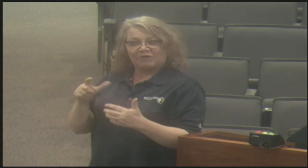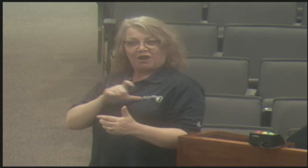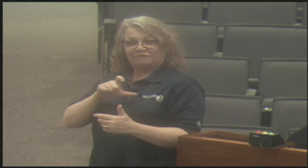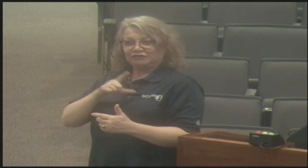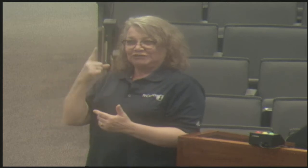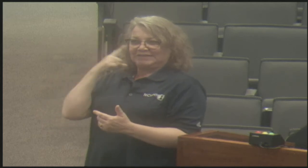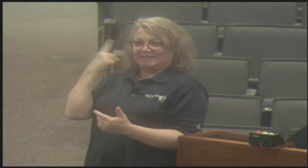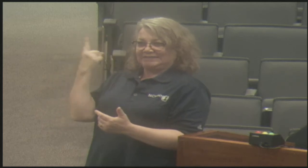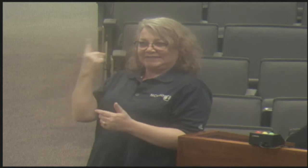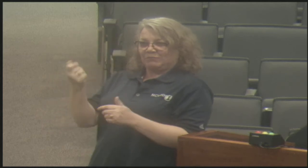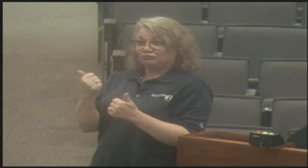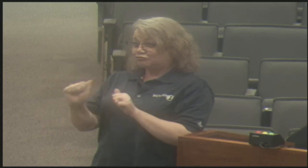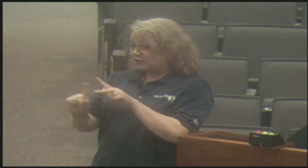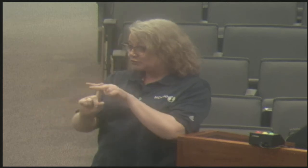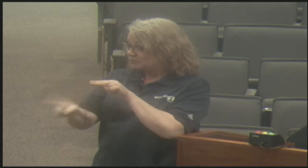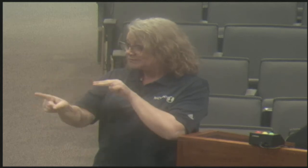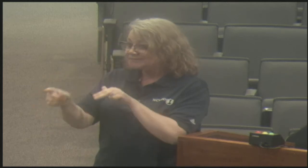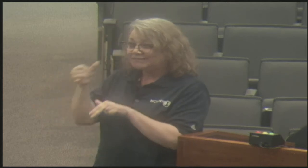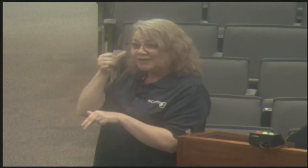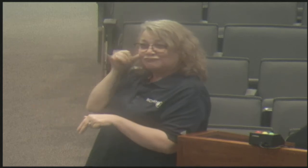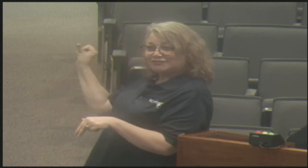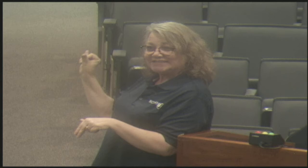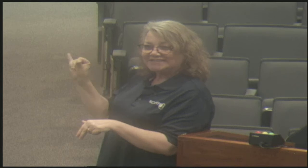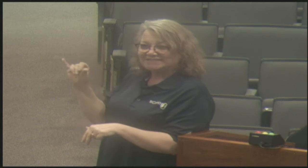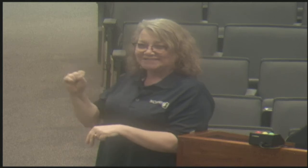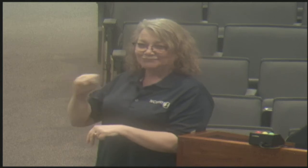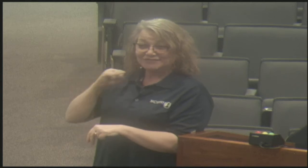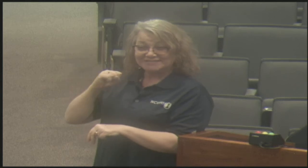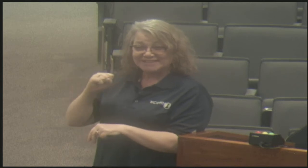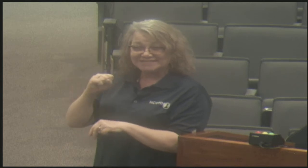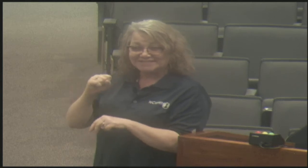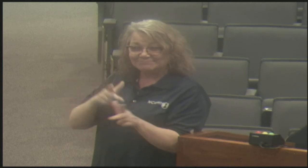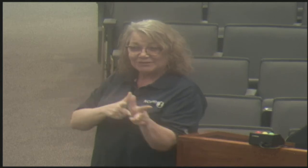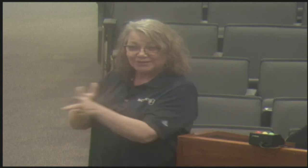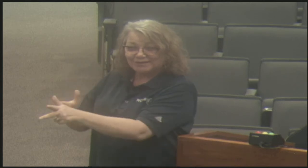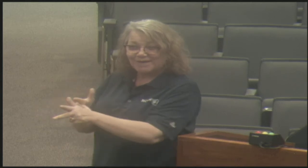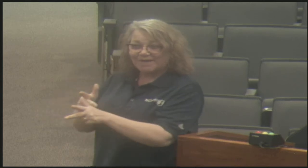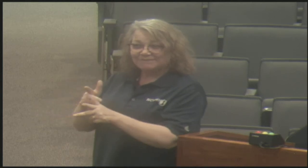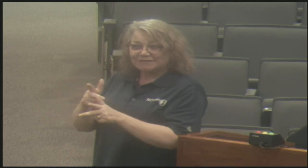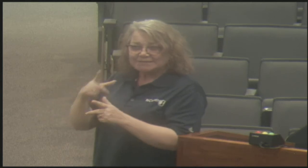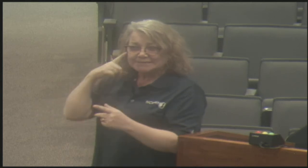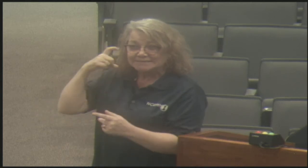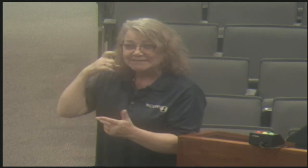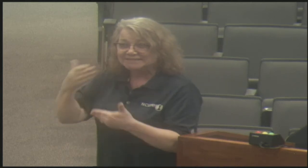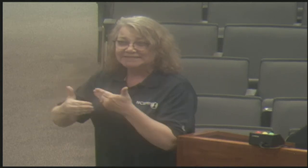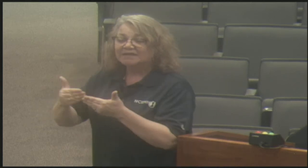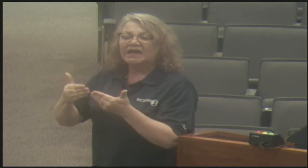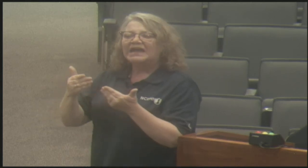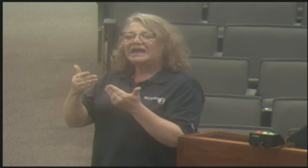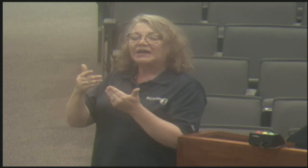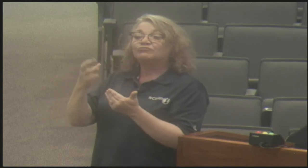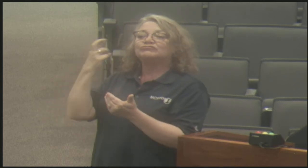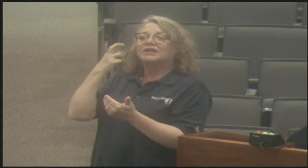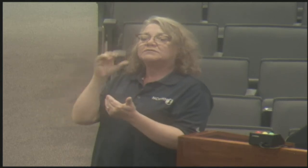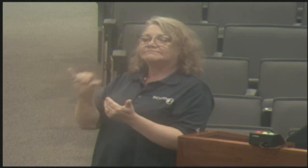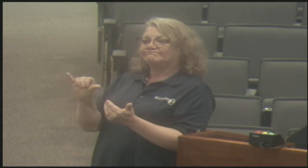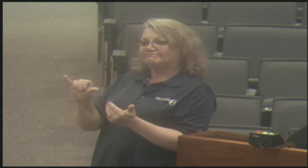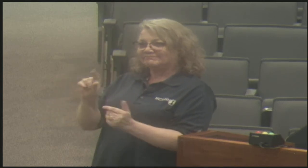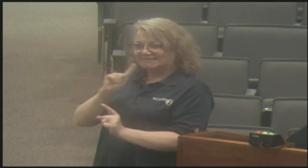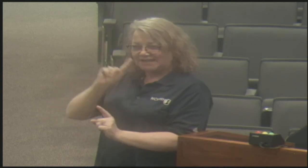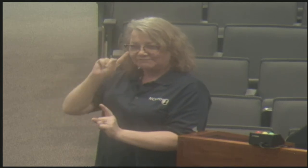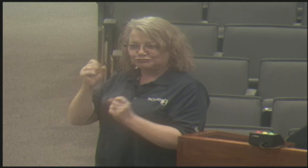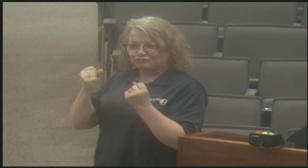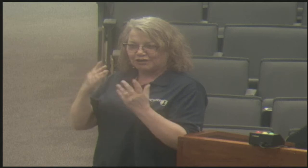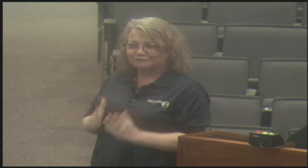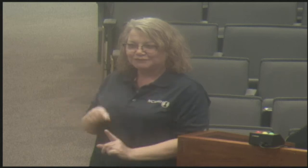don't have common sense and we just keep on driving. And that may give the police officer a suspicion that someone is